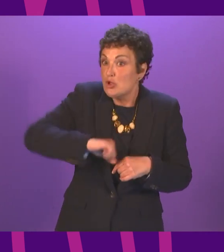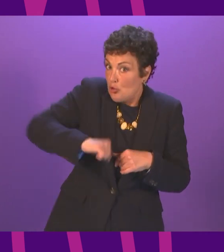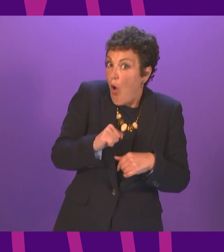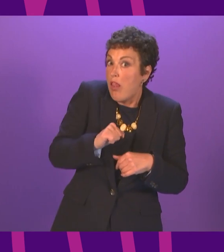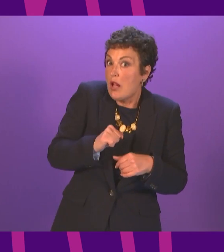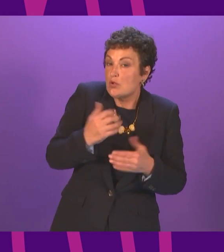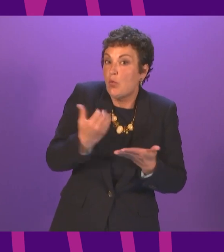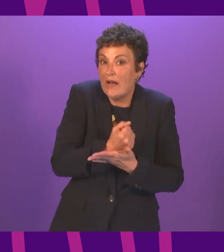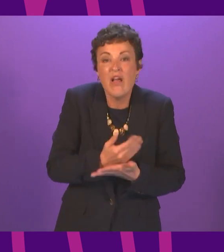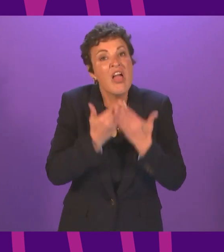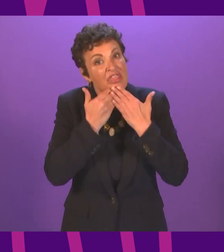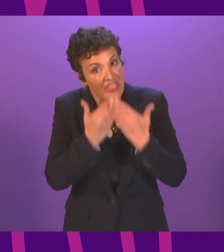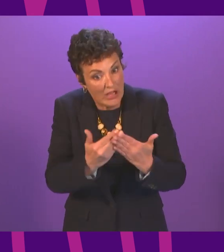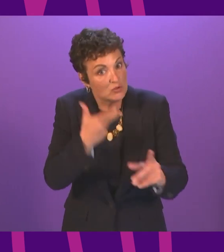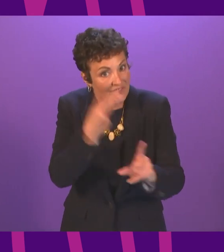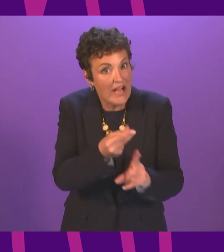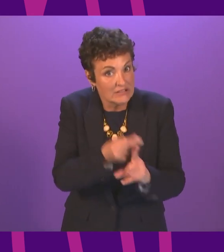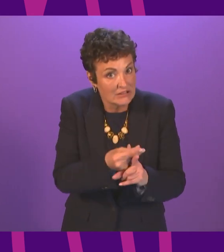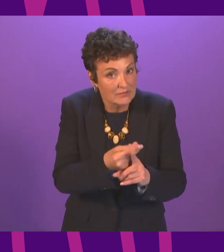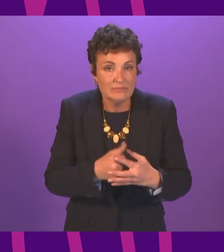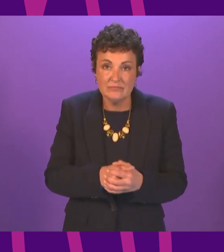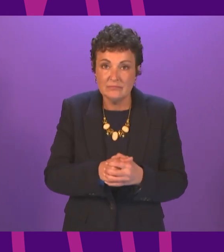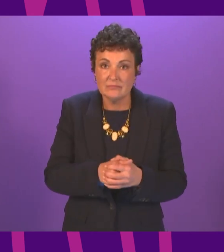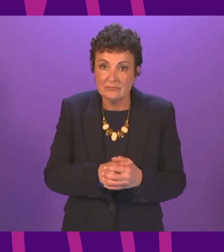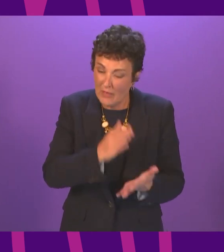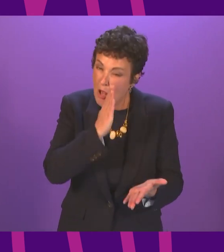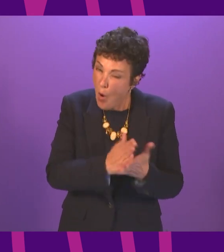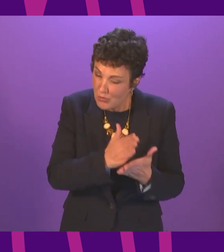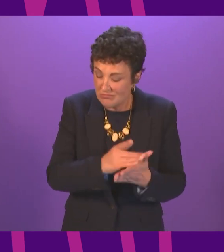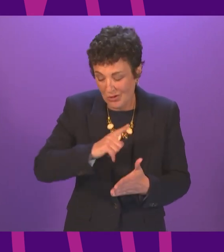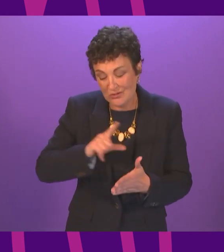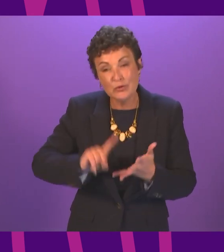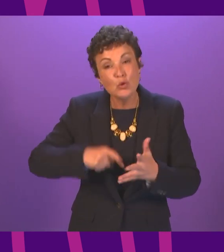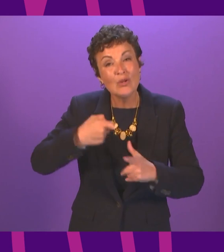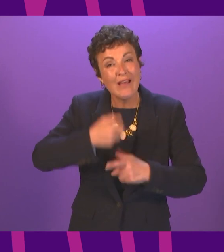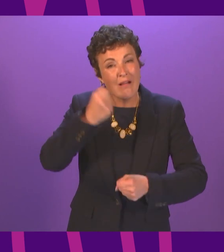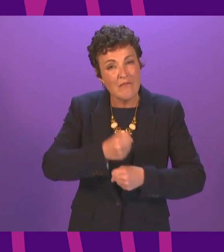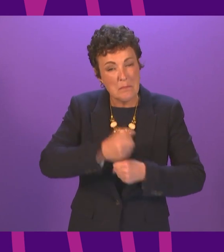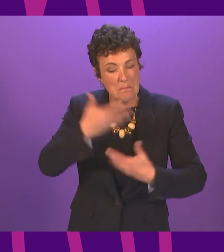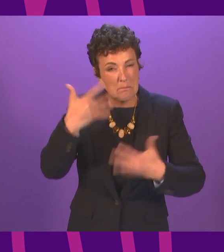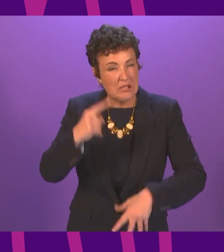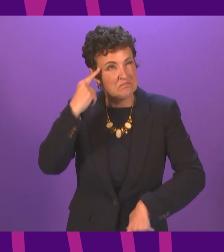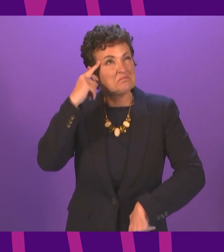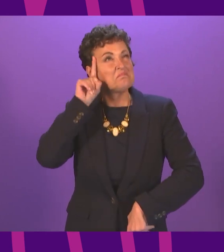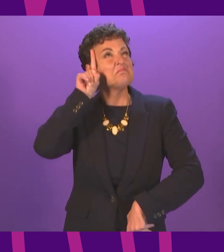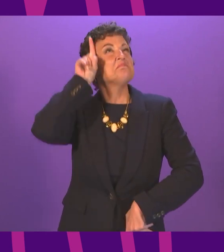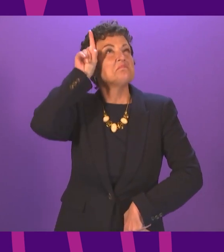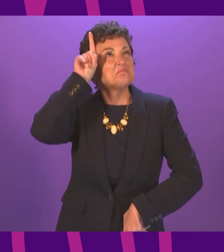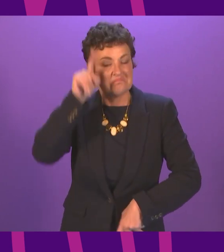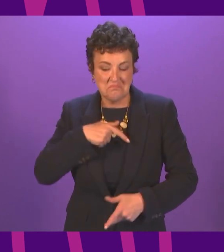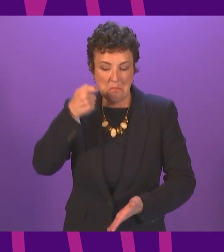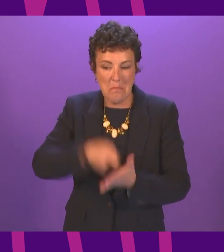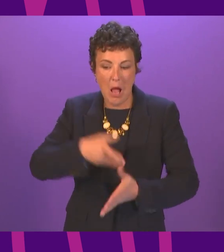thanks to the vaccines and the farsightedness of the UK government in